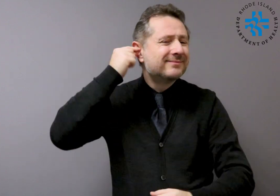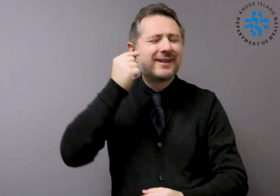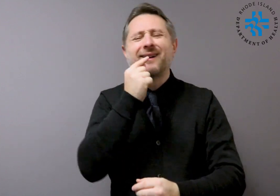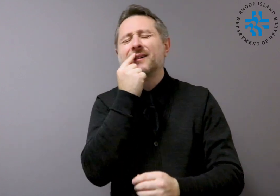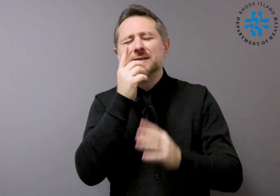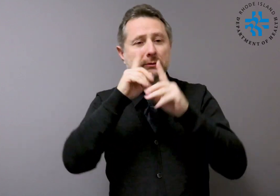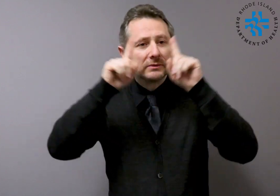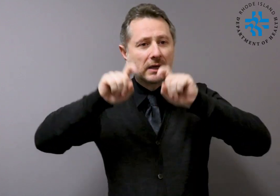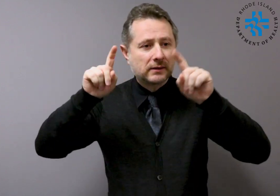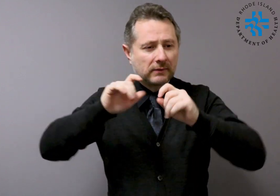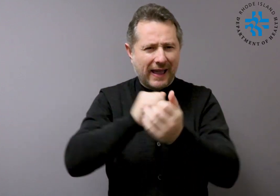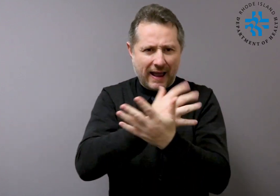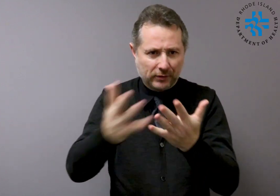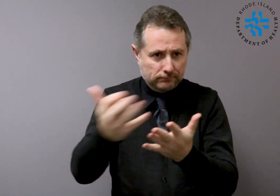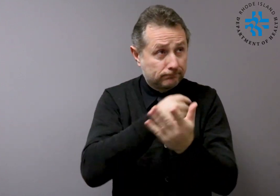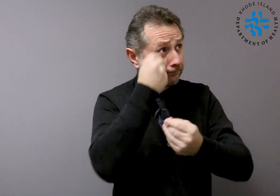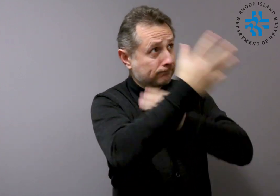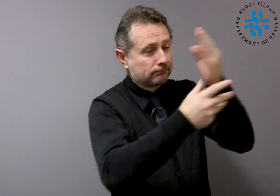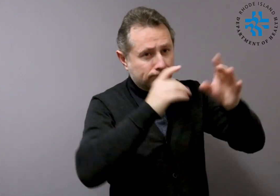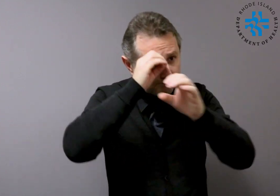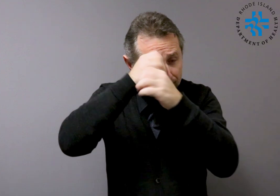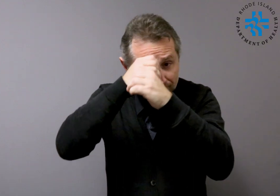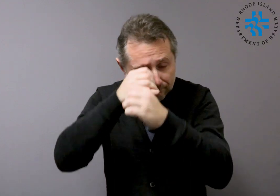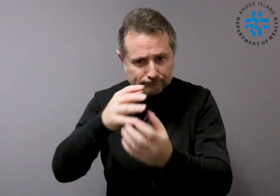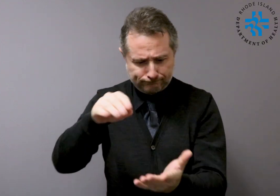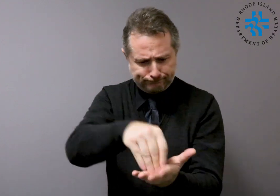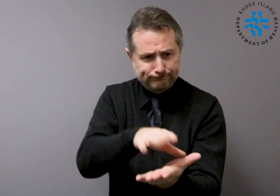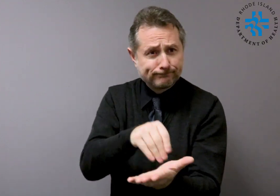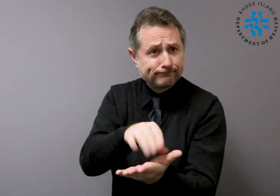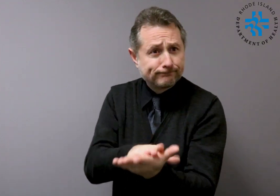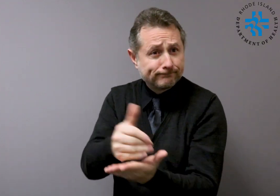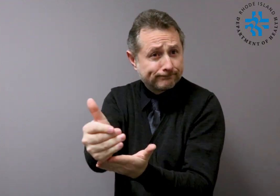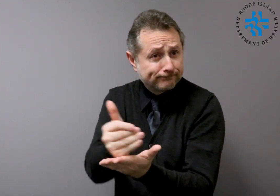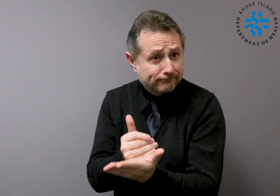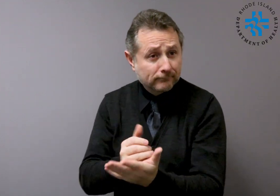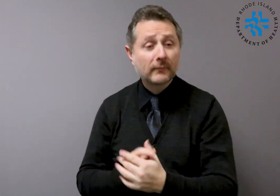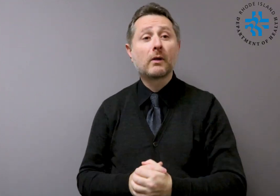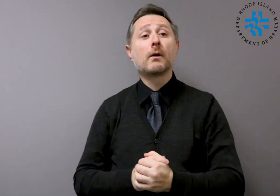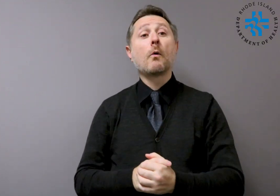we're health and poe